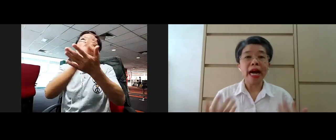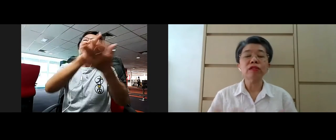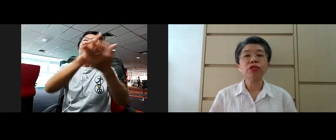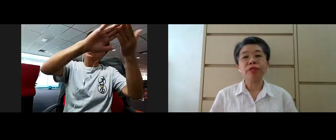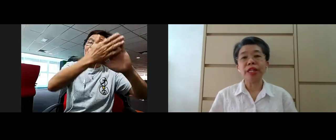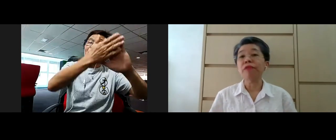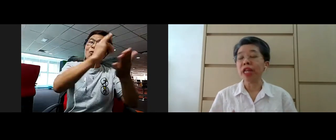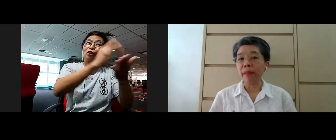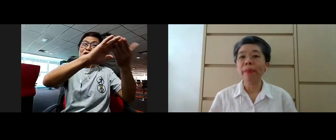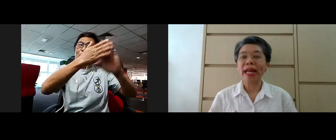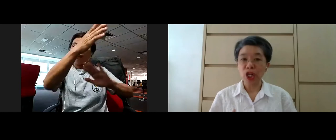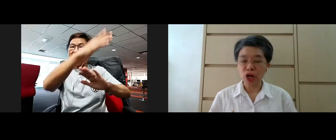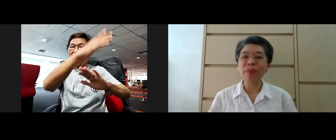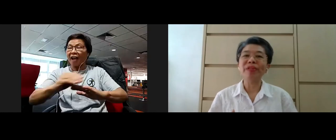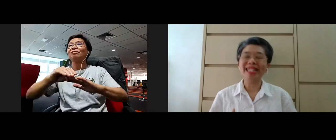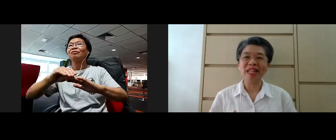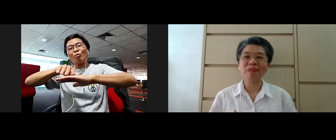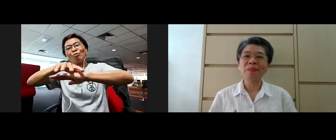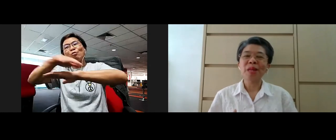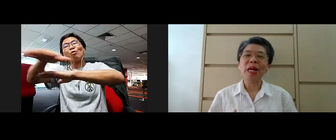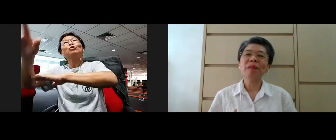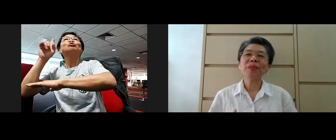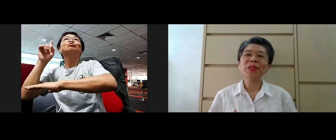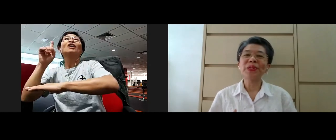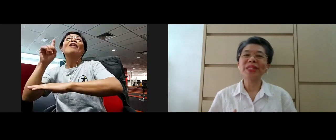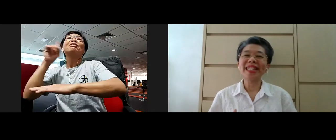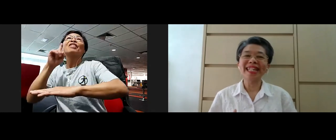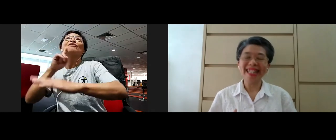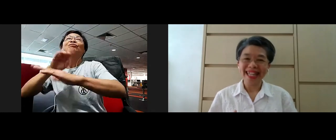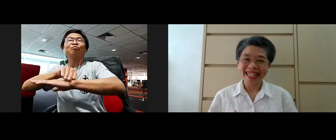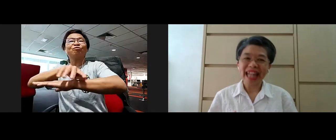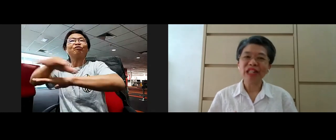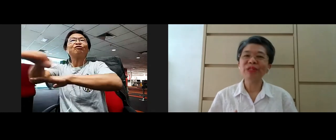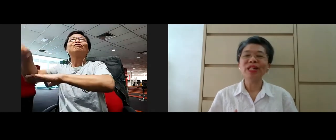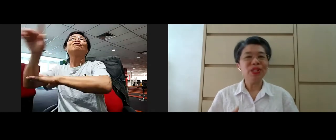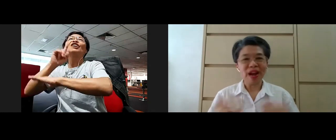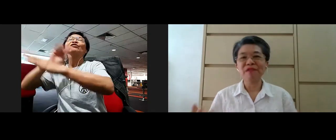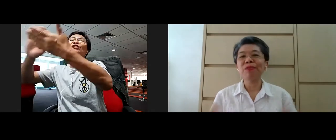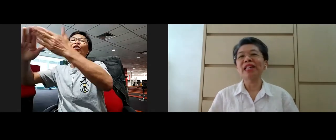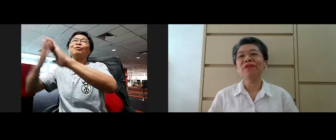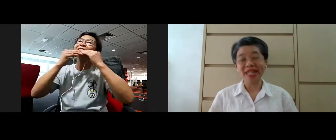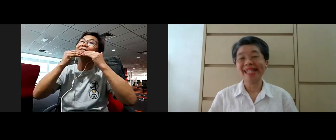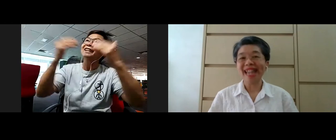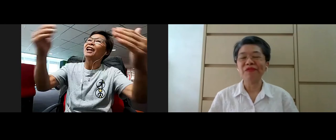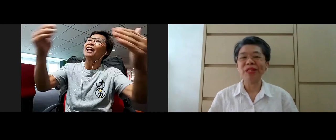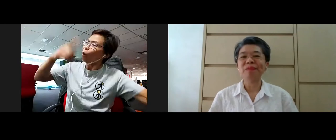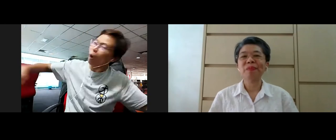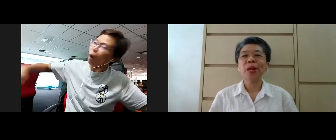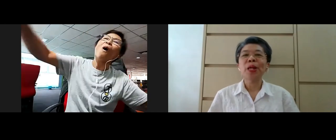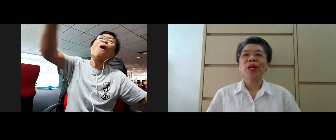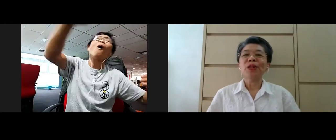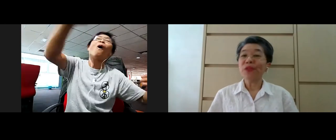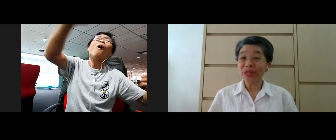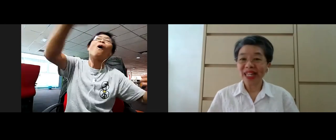and now to the hearing impact community. Yeah. So thank you to everyone for this effort.